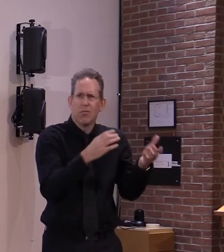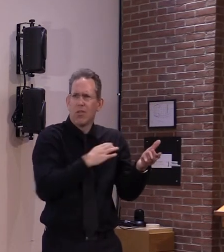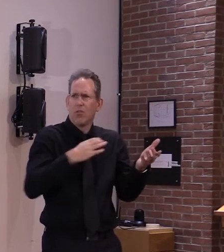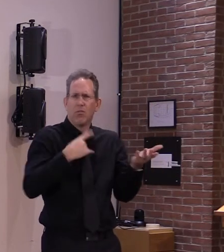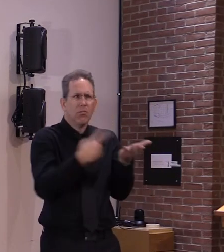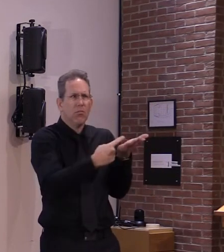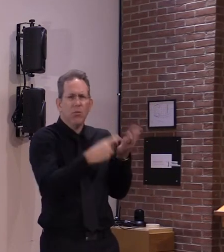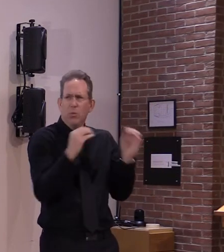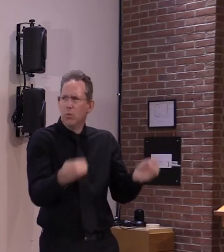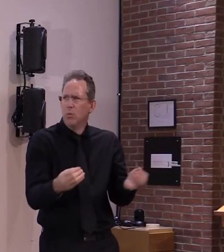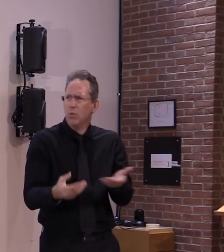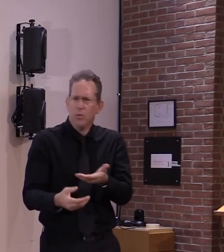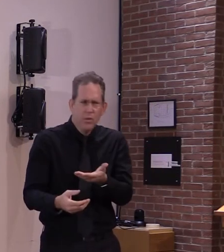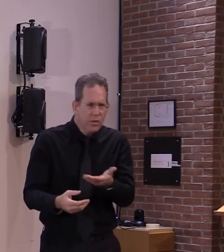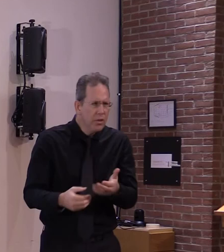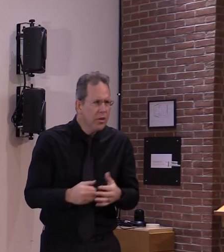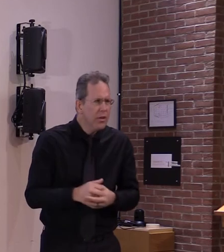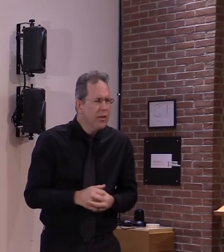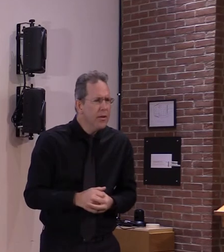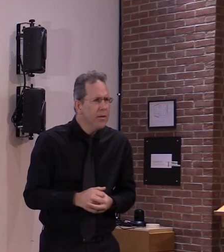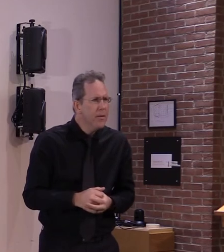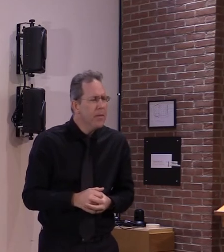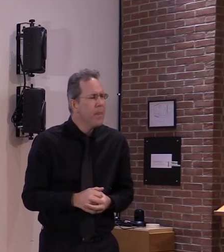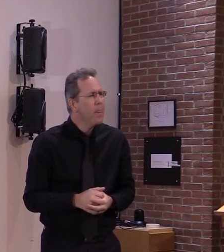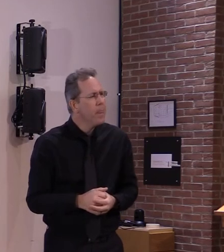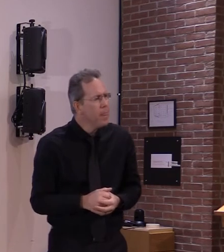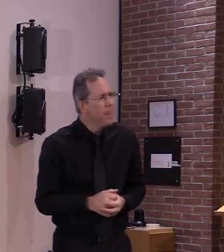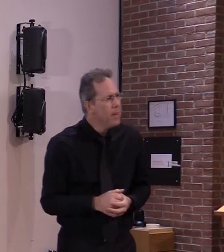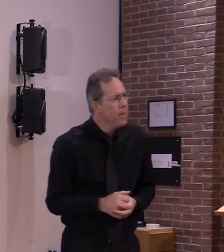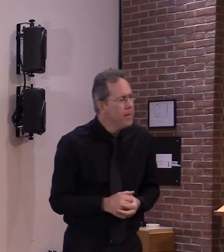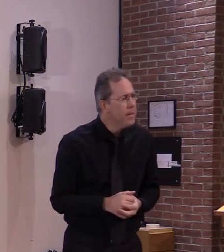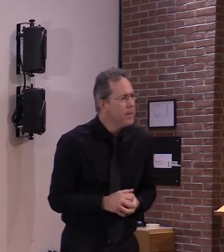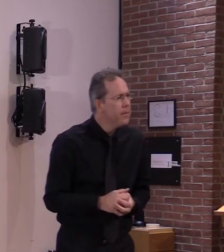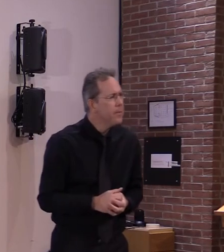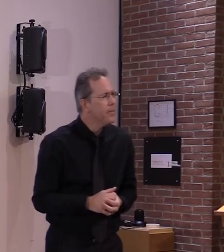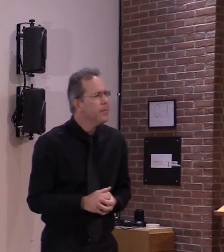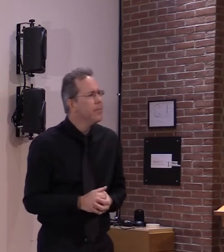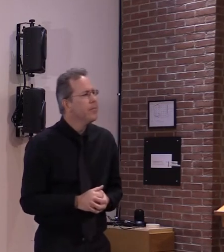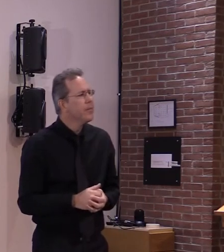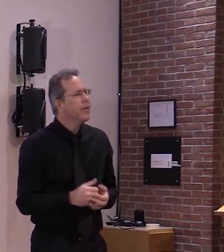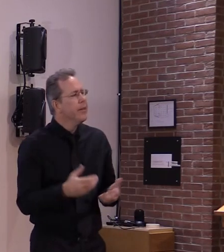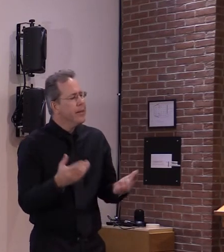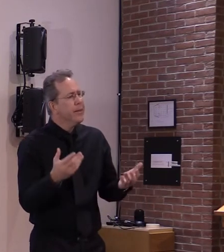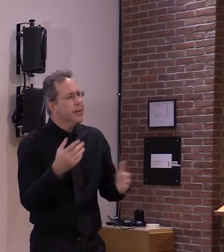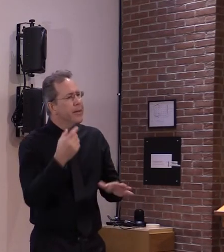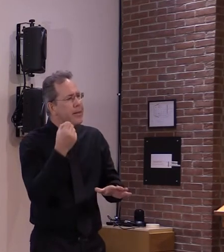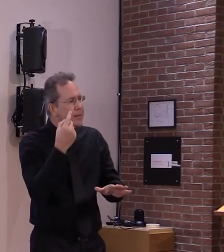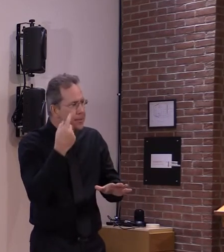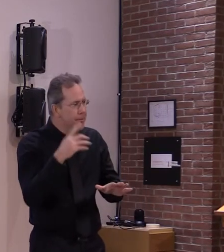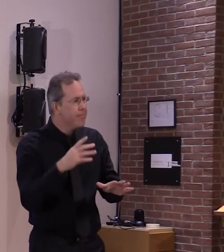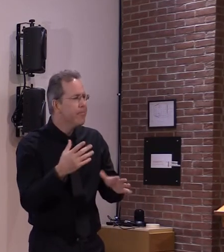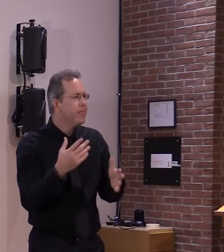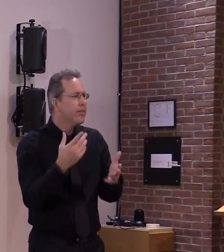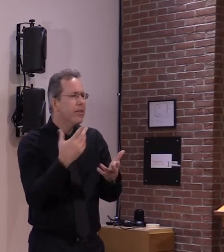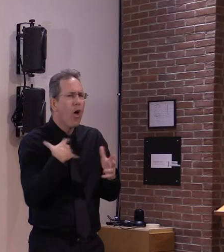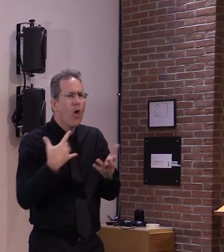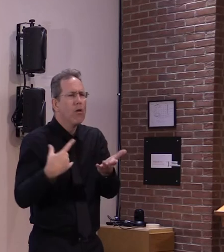but part of the way you determine that in the more traditional sense of testing vaccines or testing new treatments